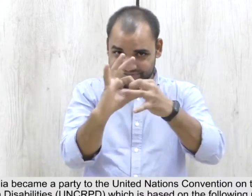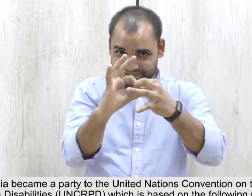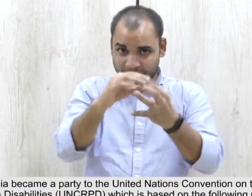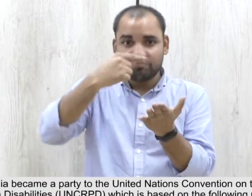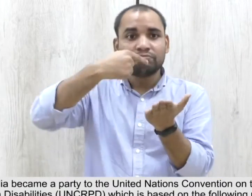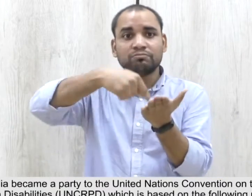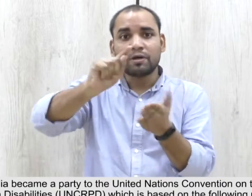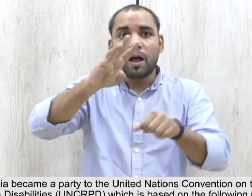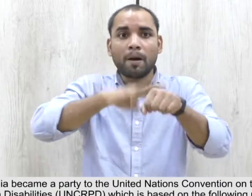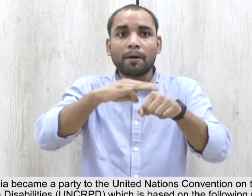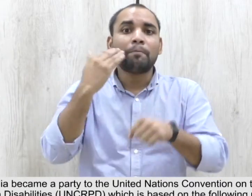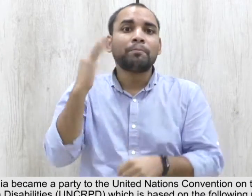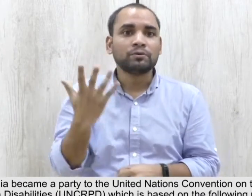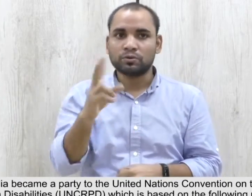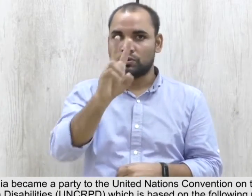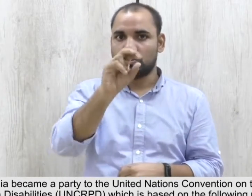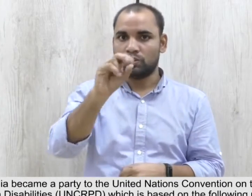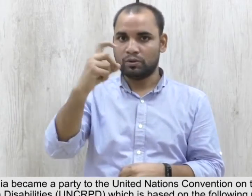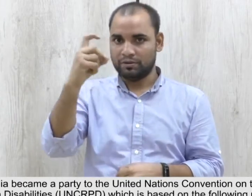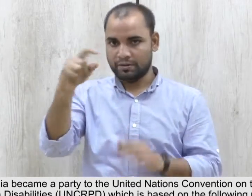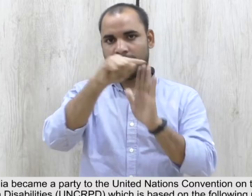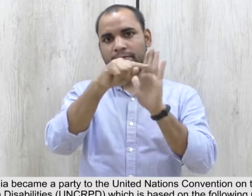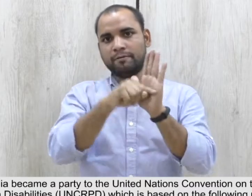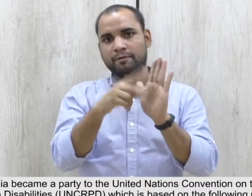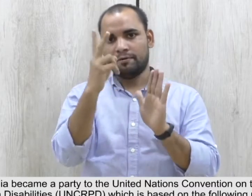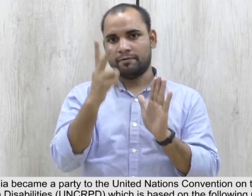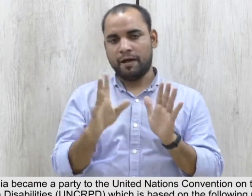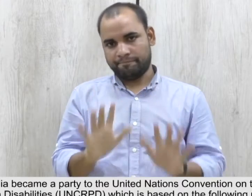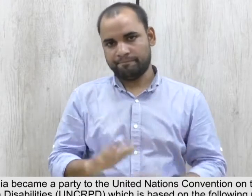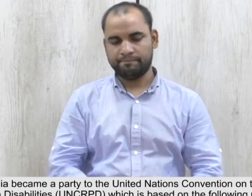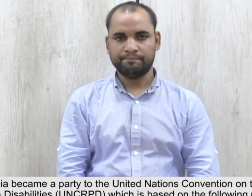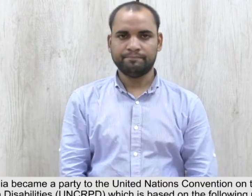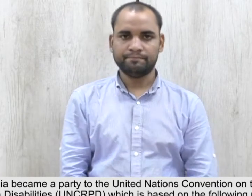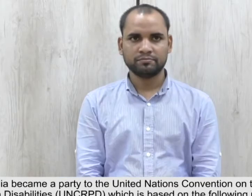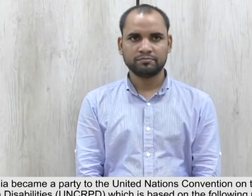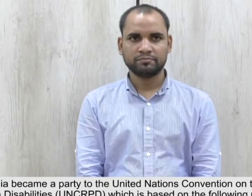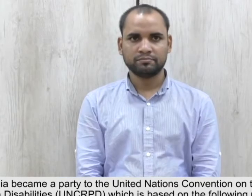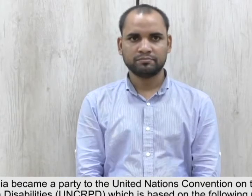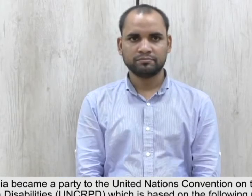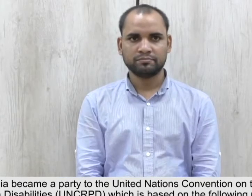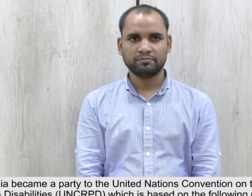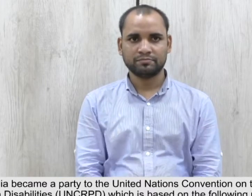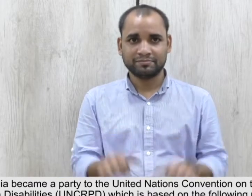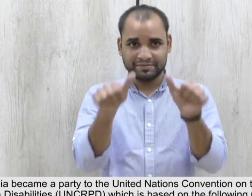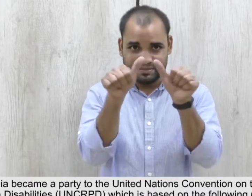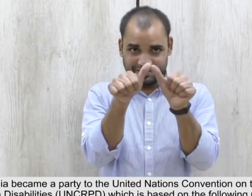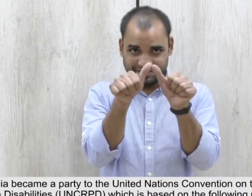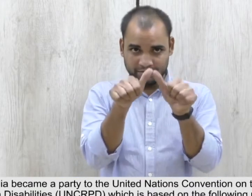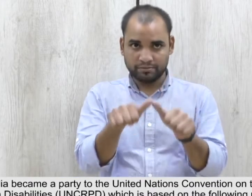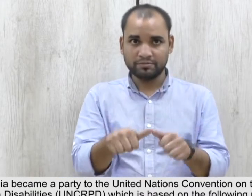India became a party to the United Nations Convention on the Rights of Persons with Disabilities, UNCRPD, which is